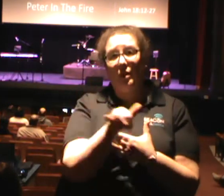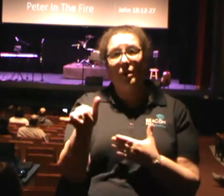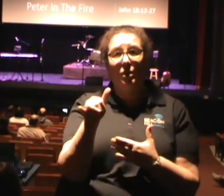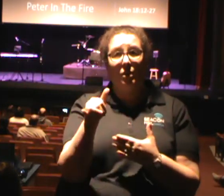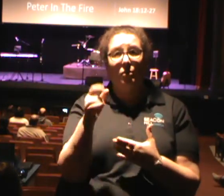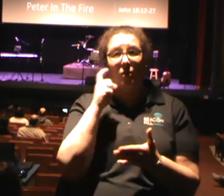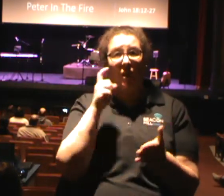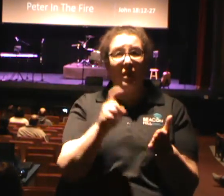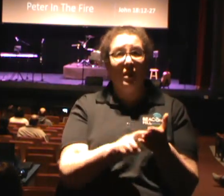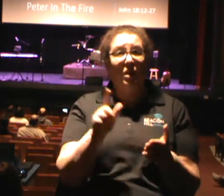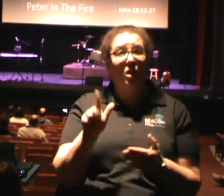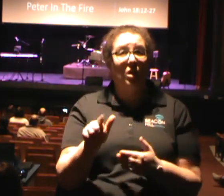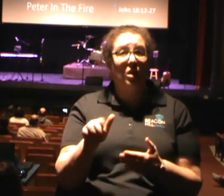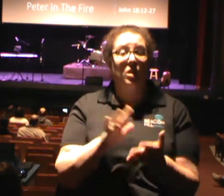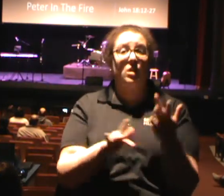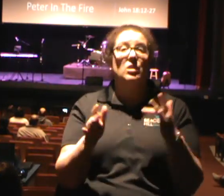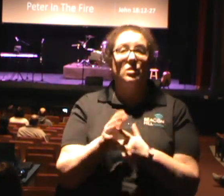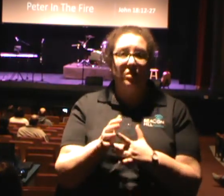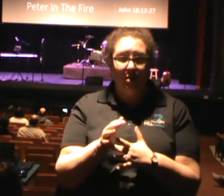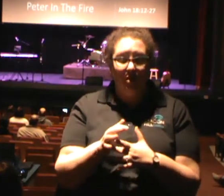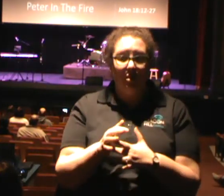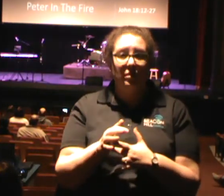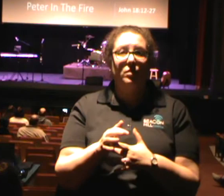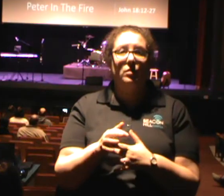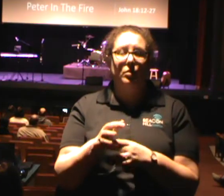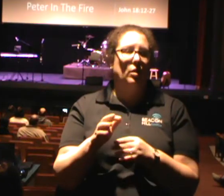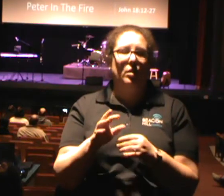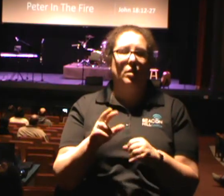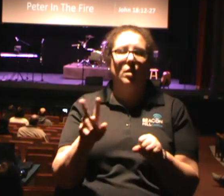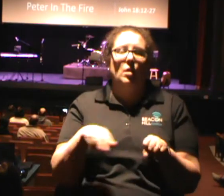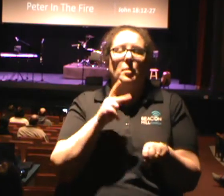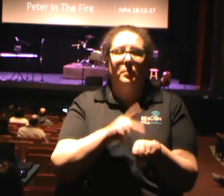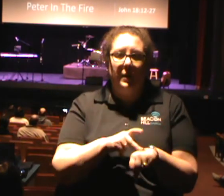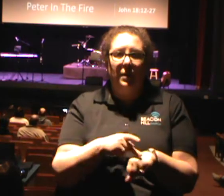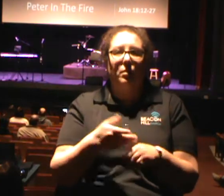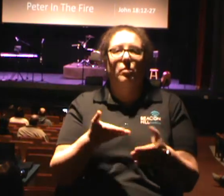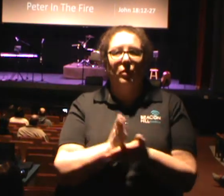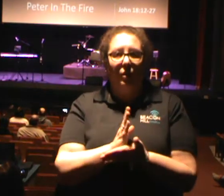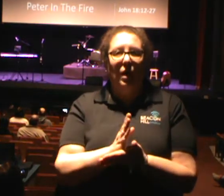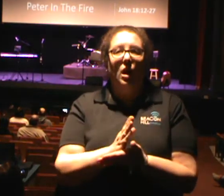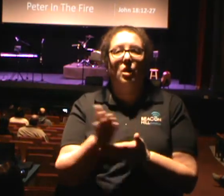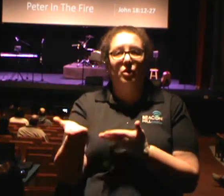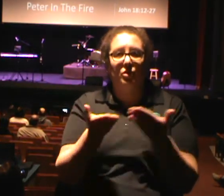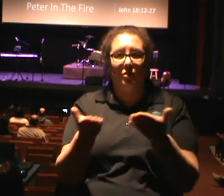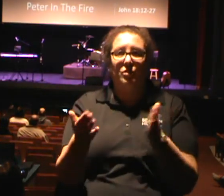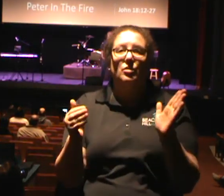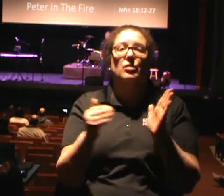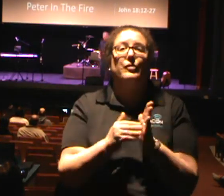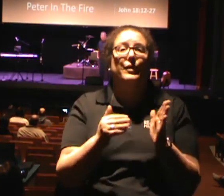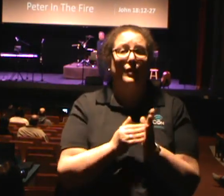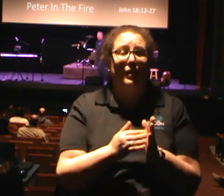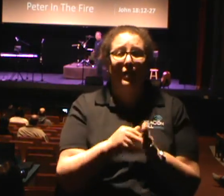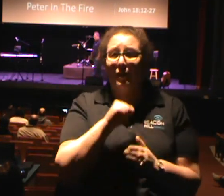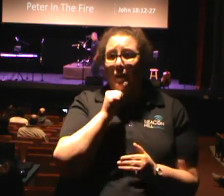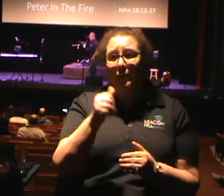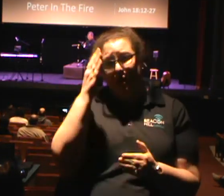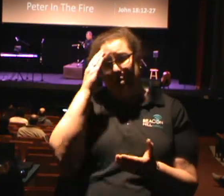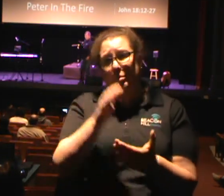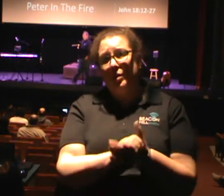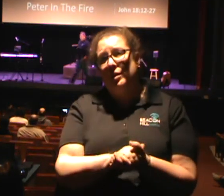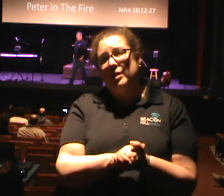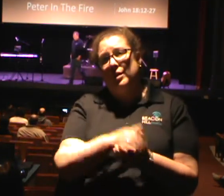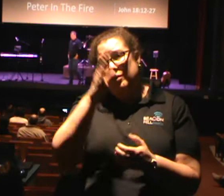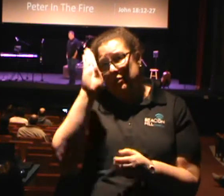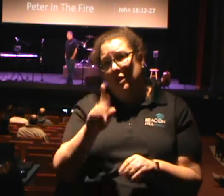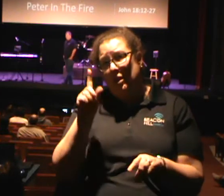Peter was restored to service. Don't think that God can't use you because of something you've done in your life. It's as simple